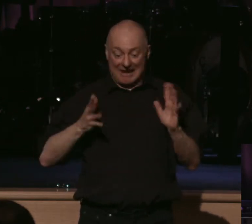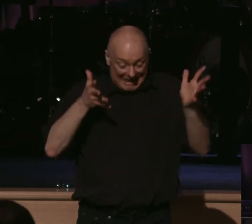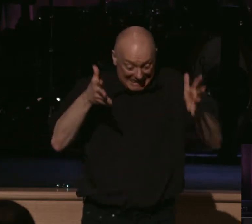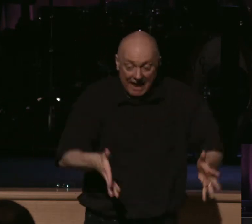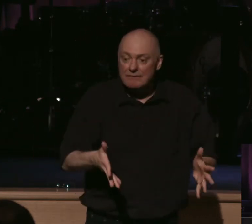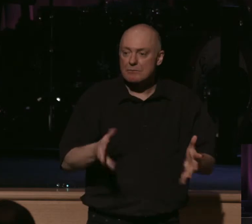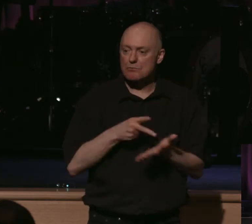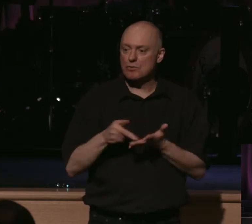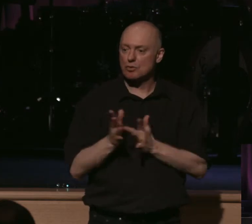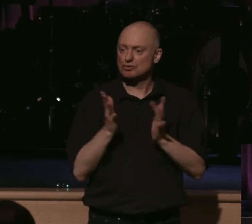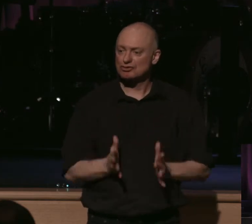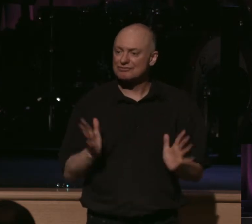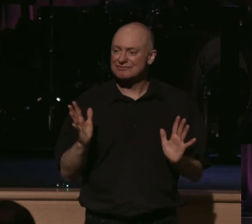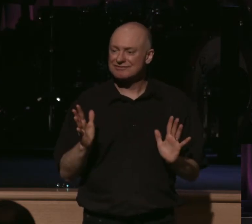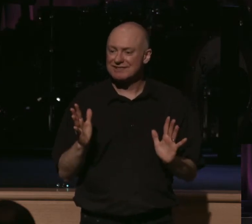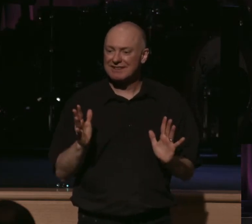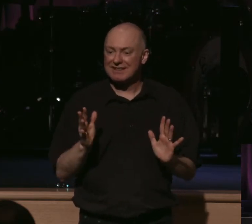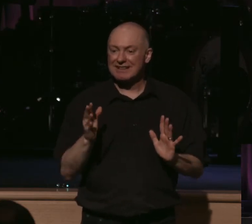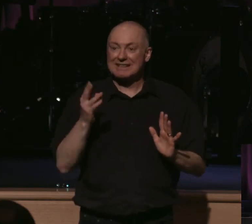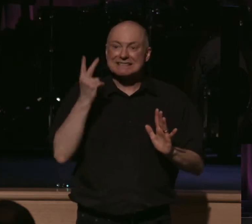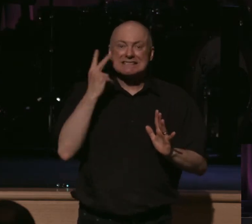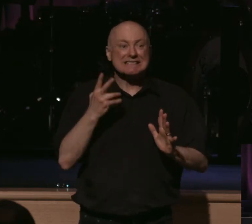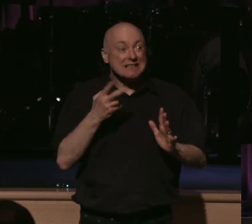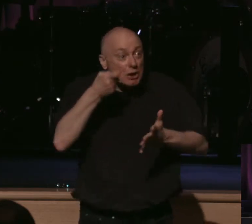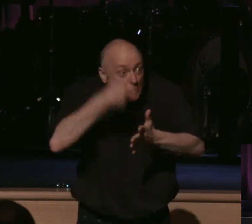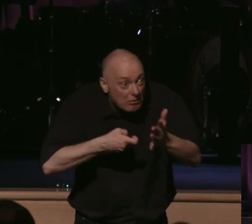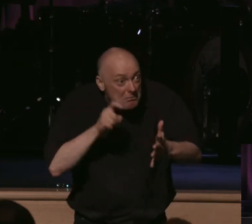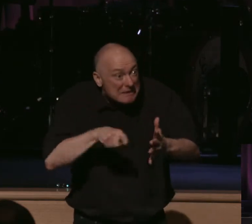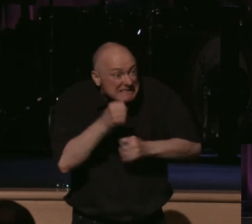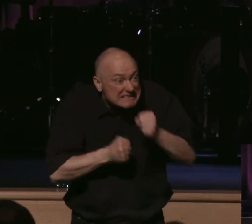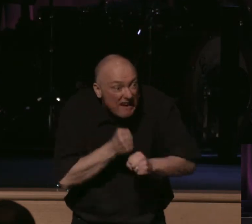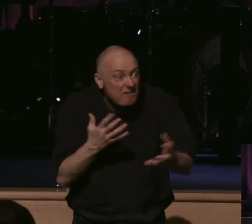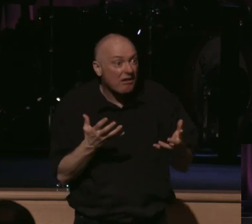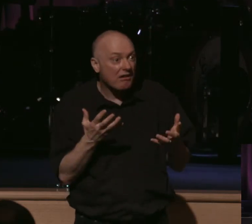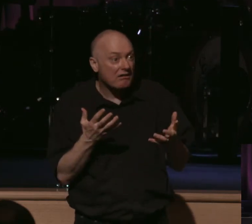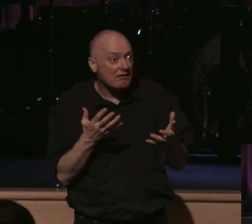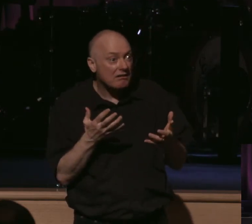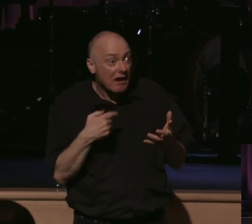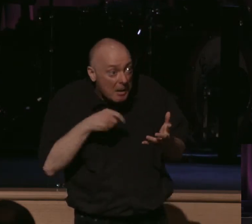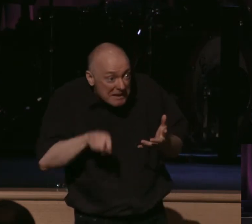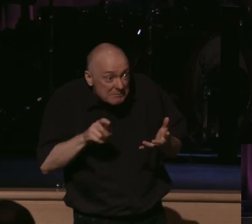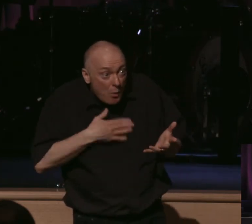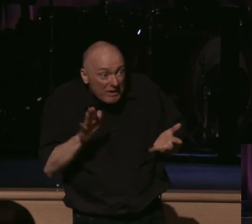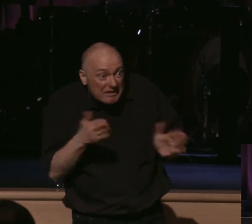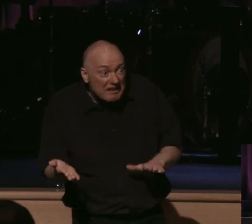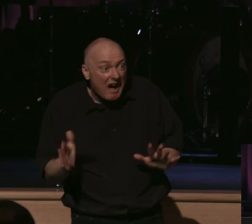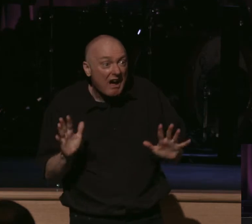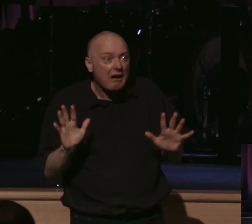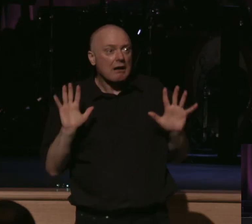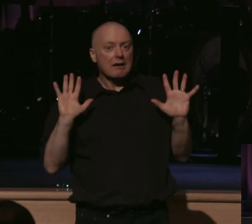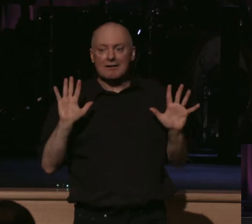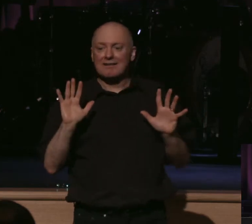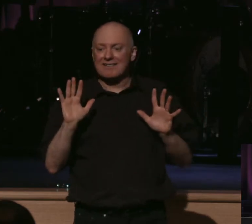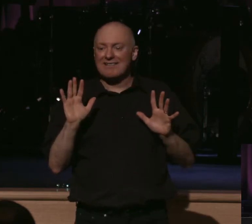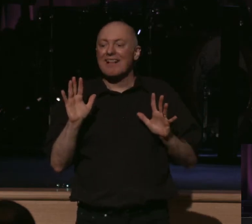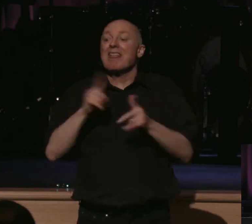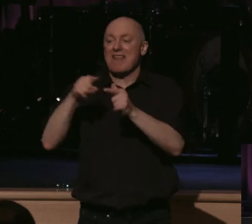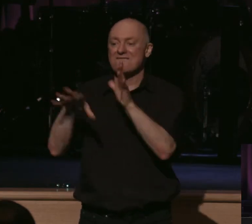really made of. We find out in the midst of the cost of suffering and the death to self, who we really are before Jesus Christ. That's why